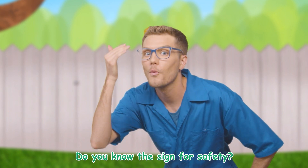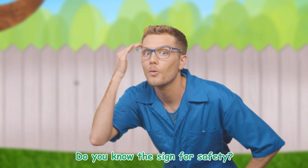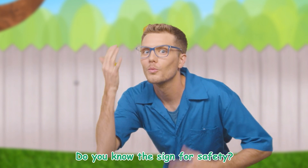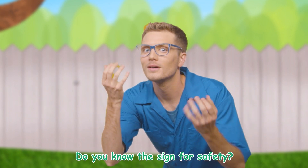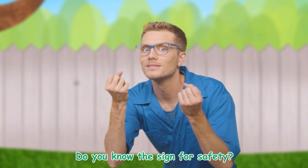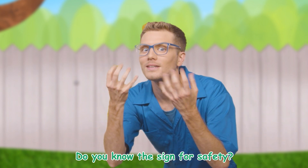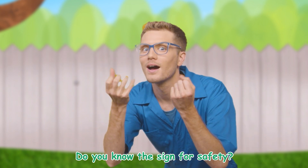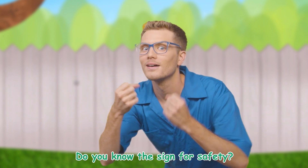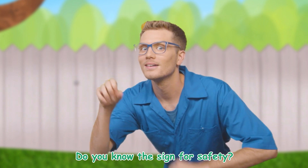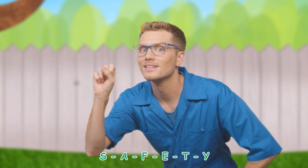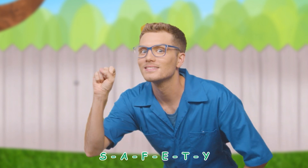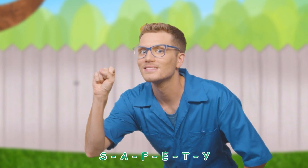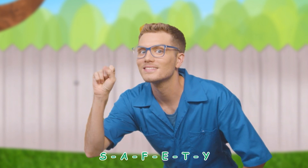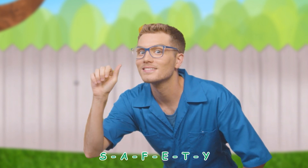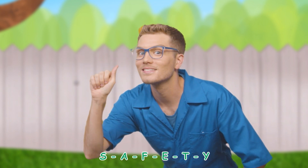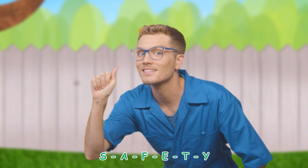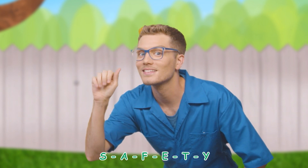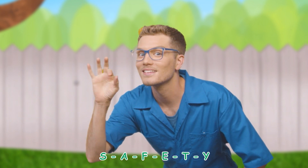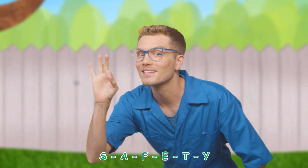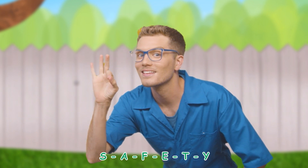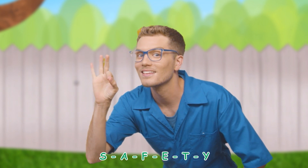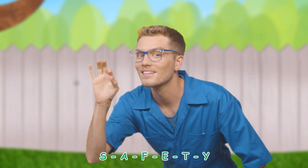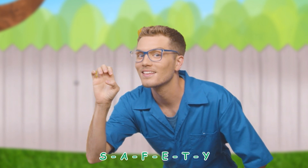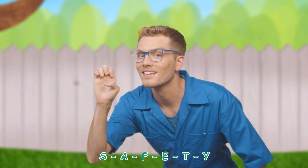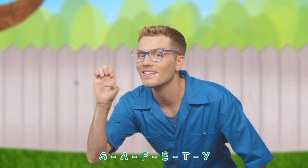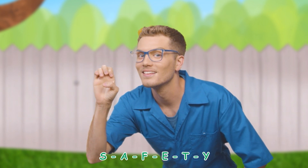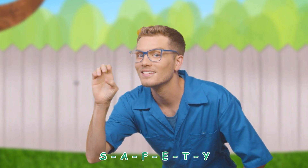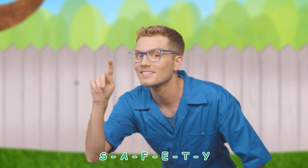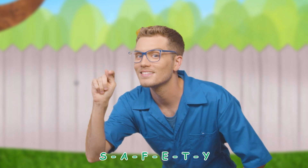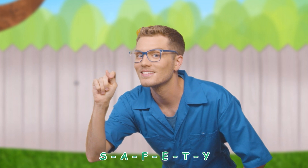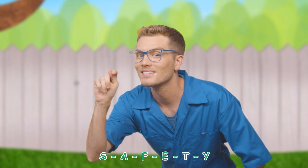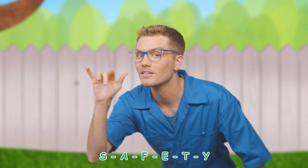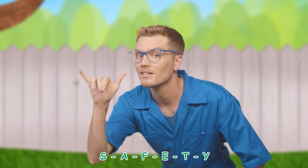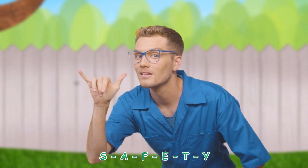safety? Safety A F E T Y